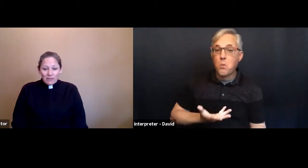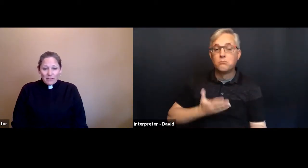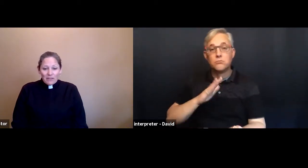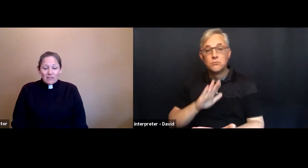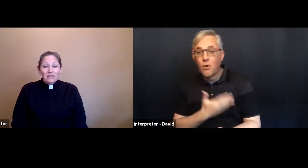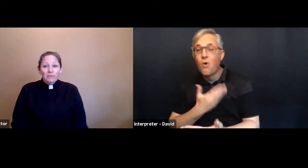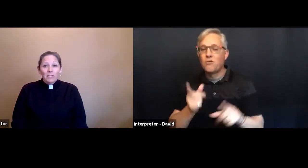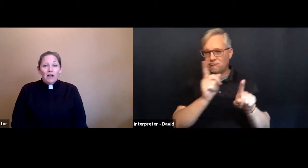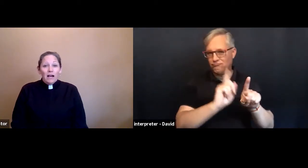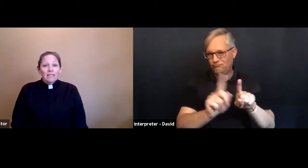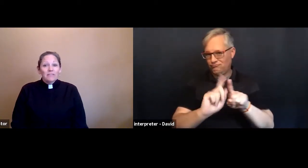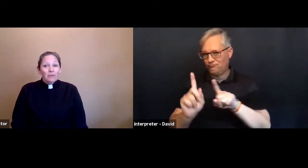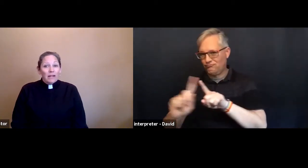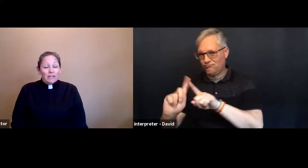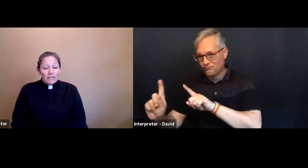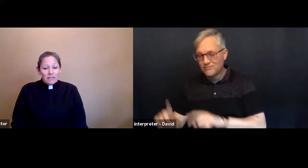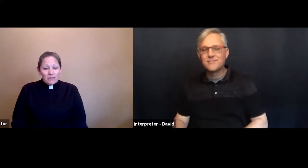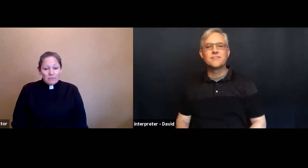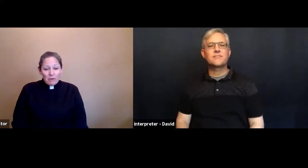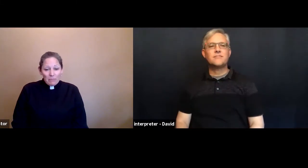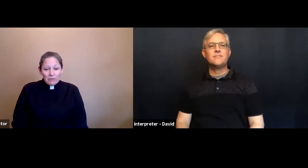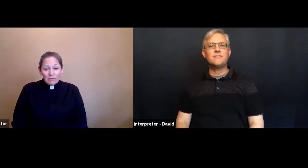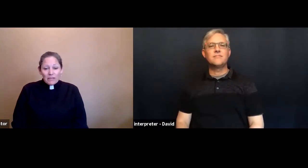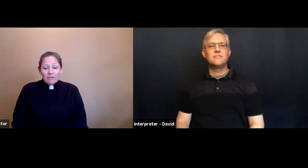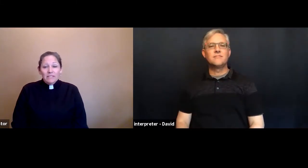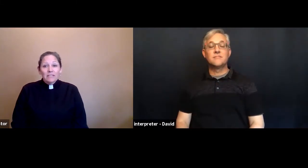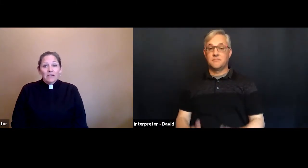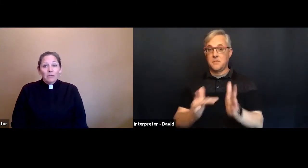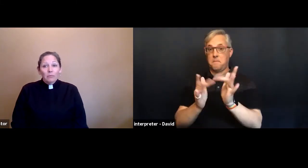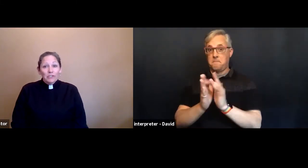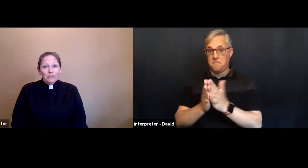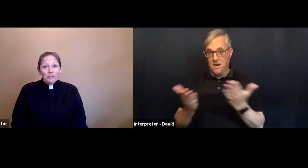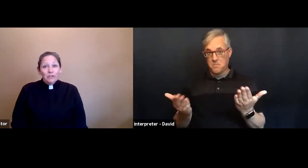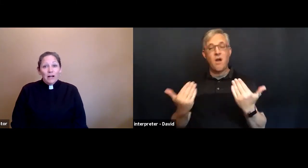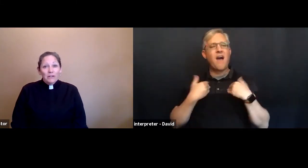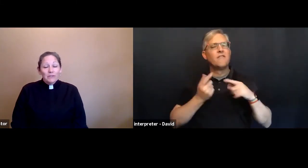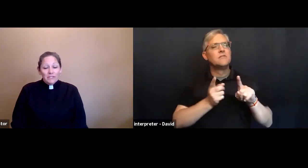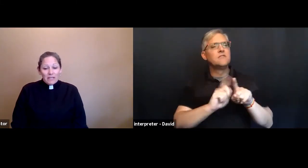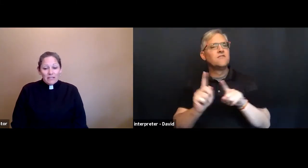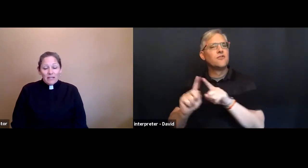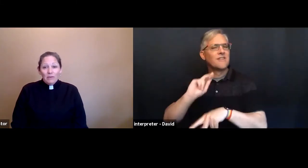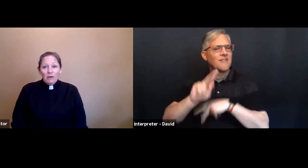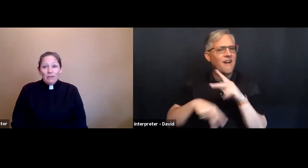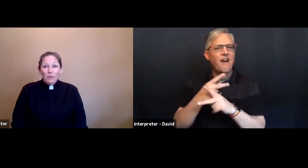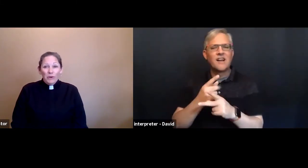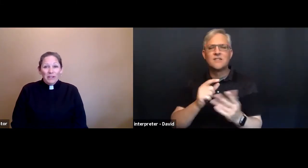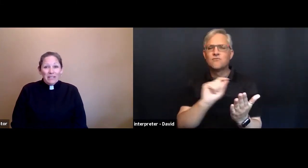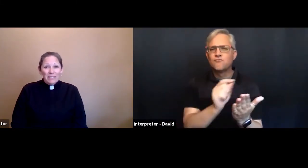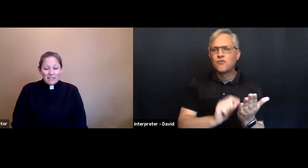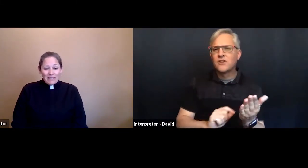The different kinds of writing in the Bible give us a richer understanding and more insight